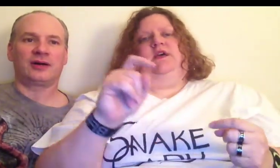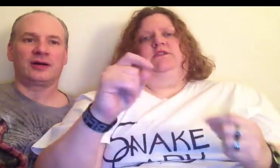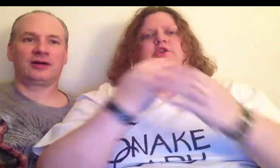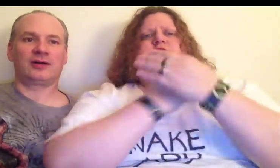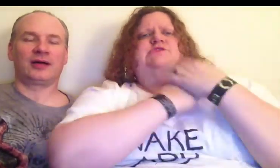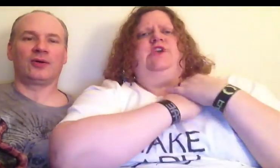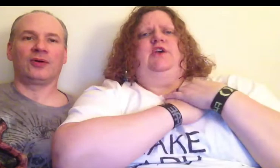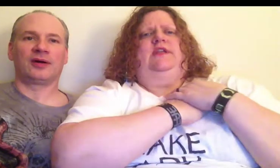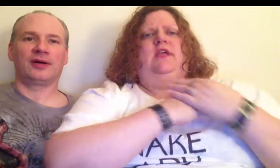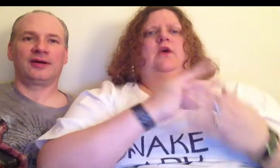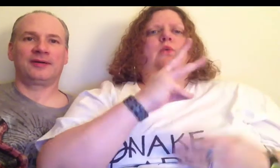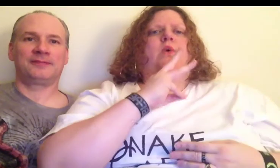.org.